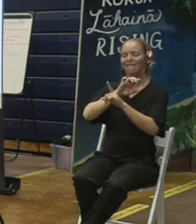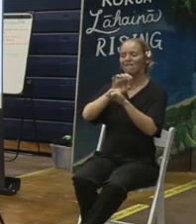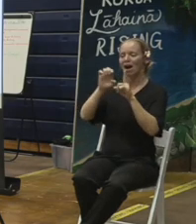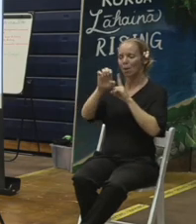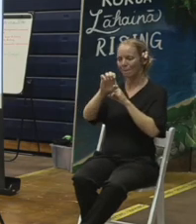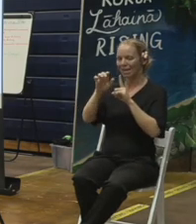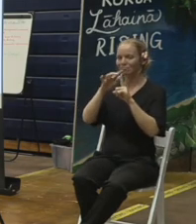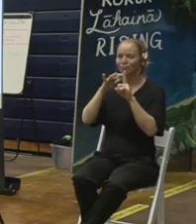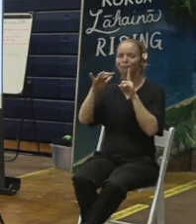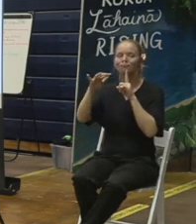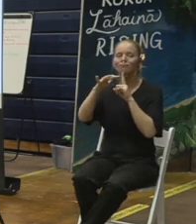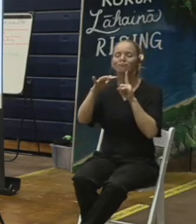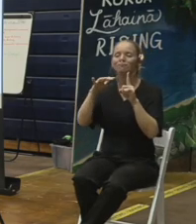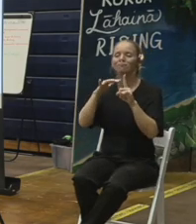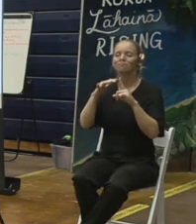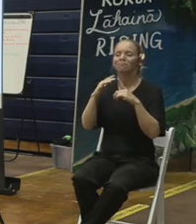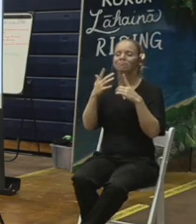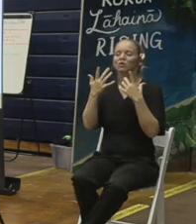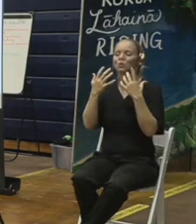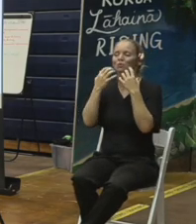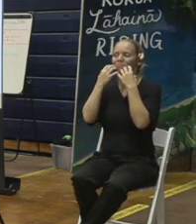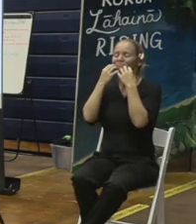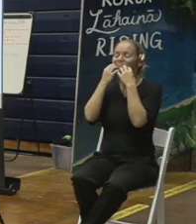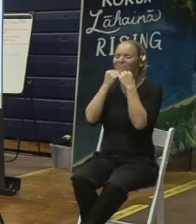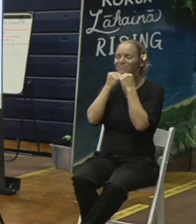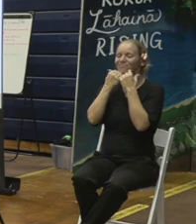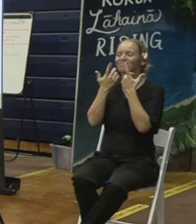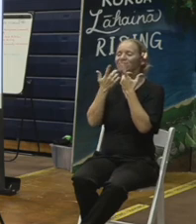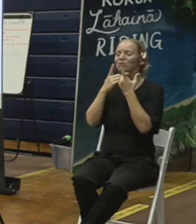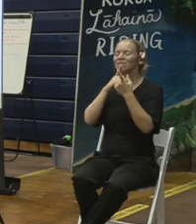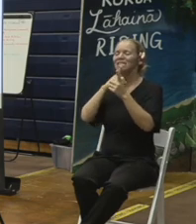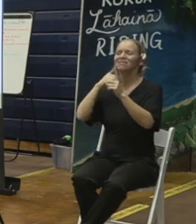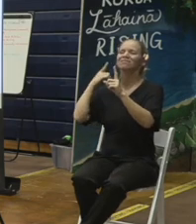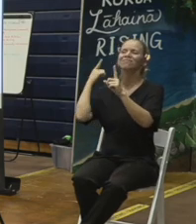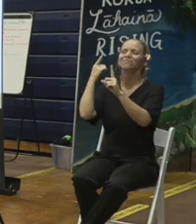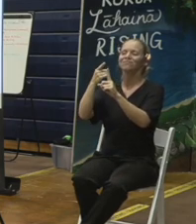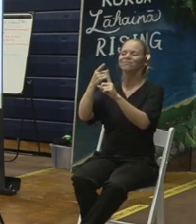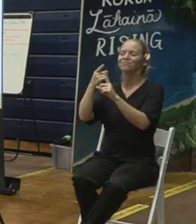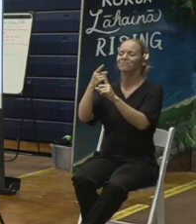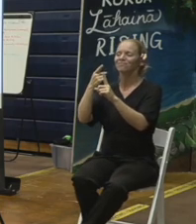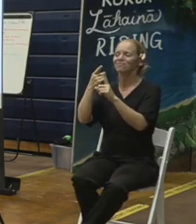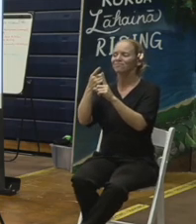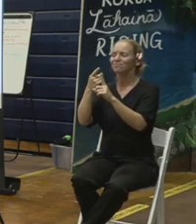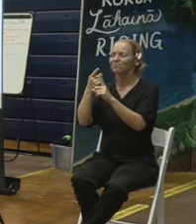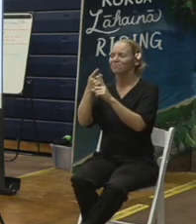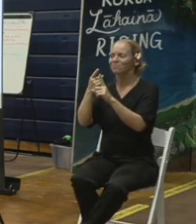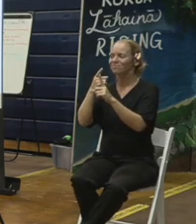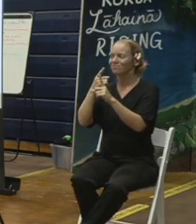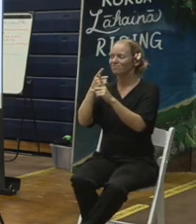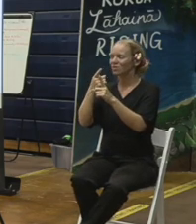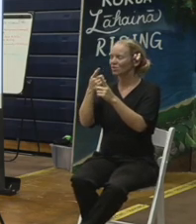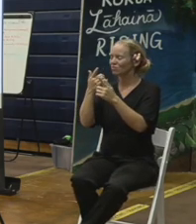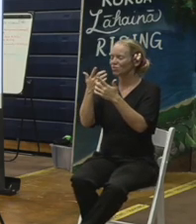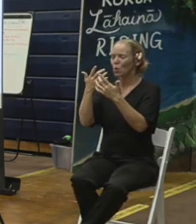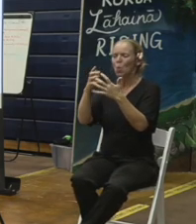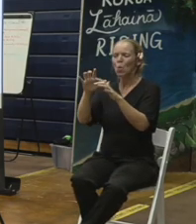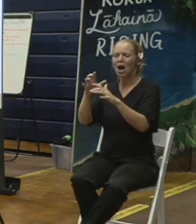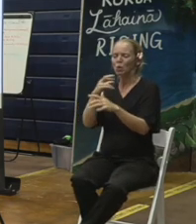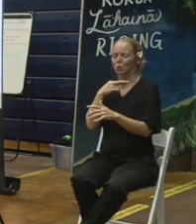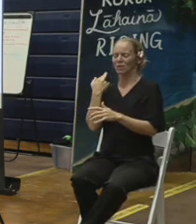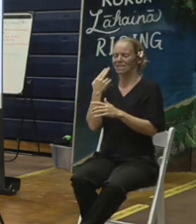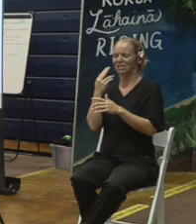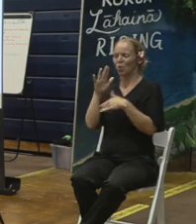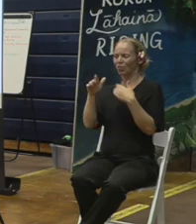that we reduce the risk to all the things that this community cares about, that we all care